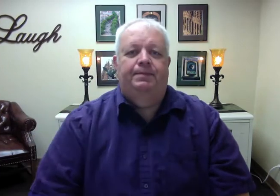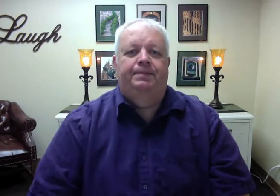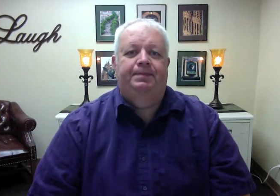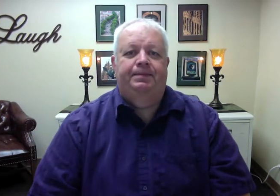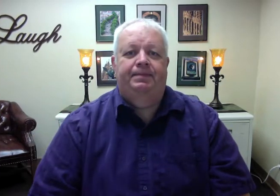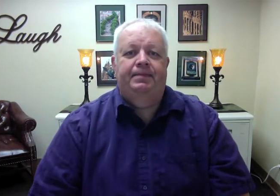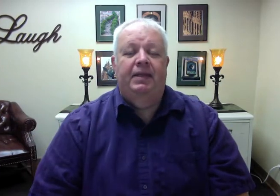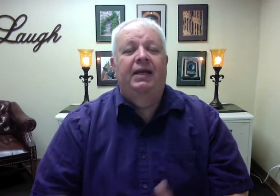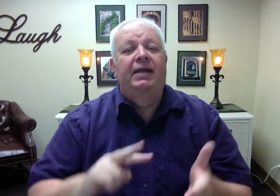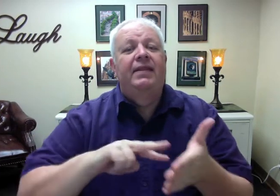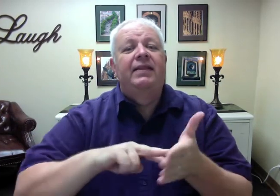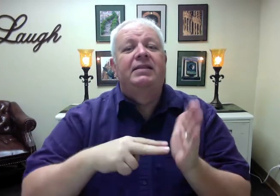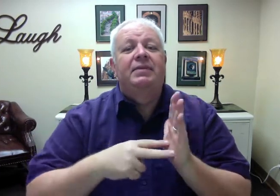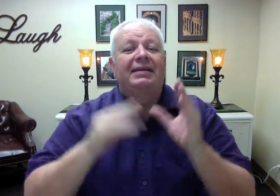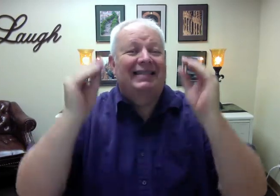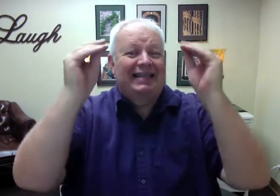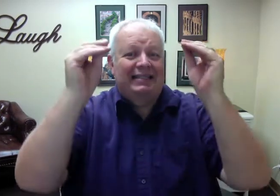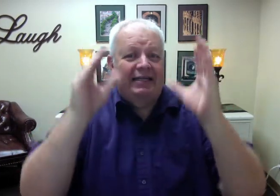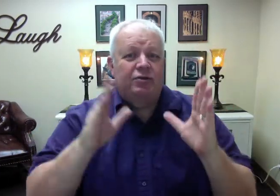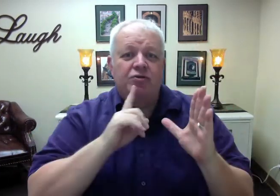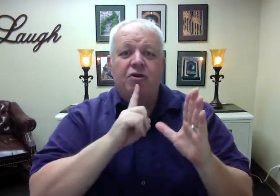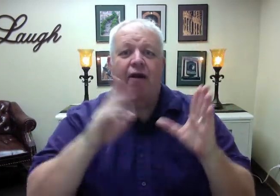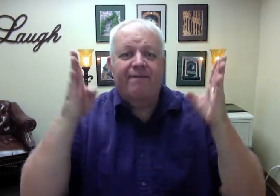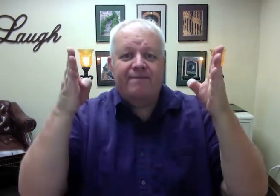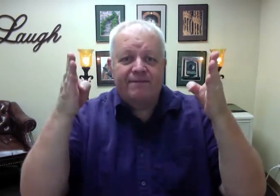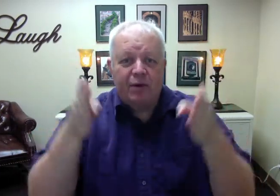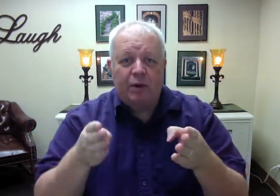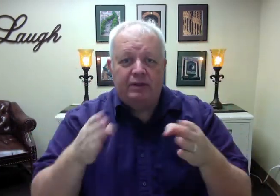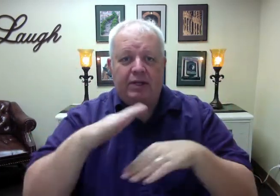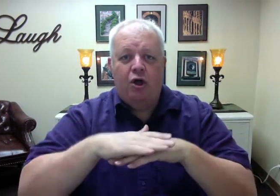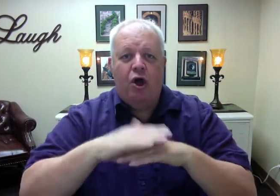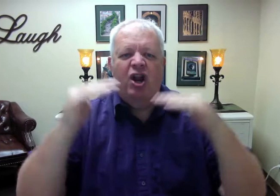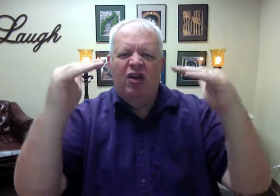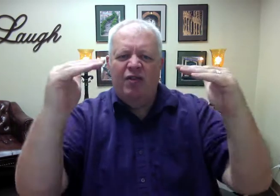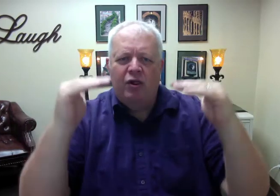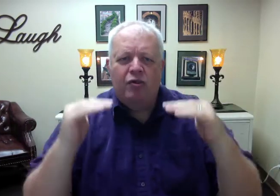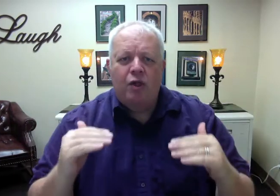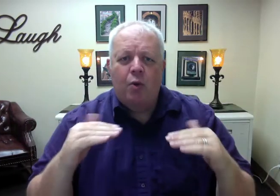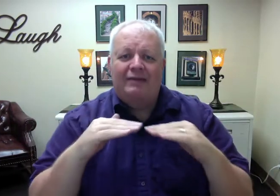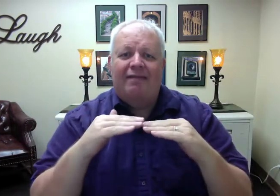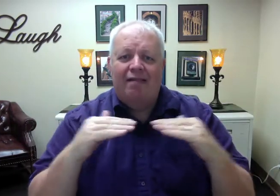This means that teachers are focusing on the lowest level of cognition.